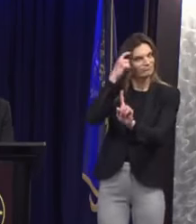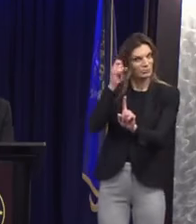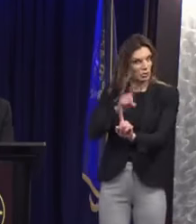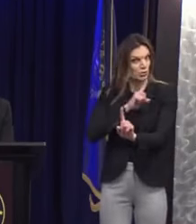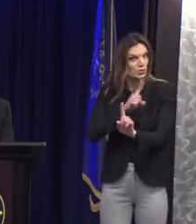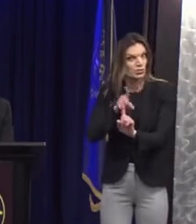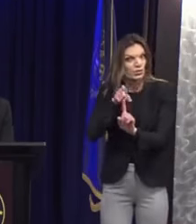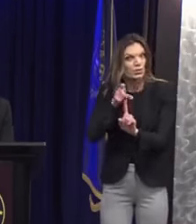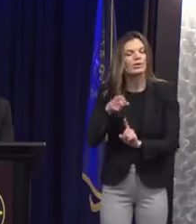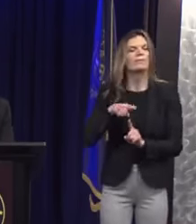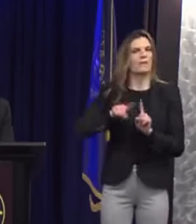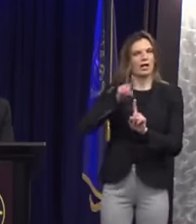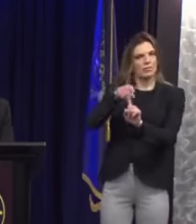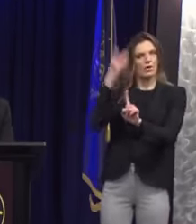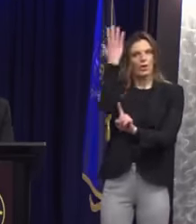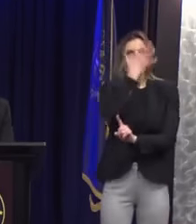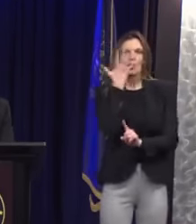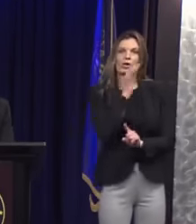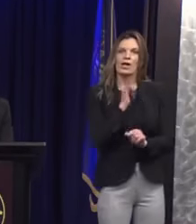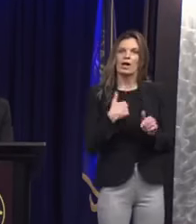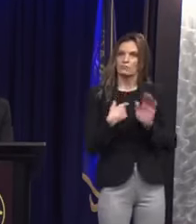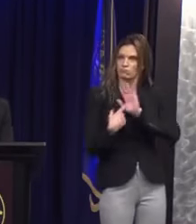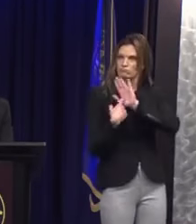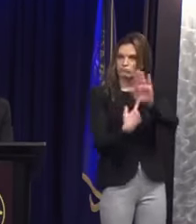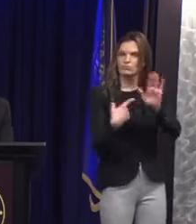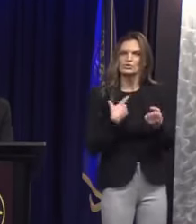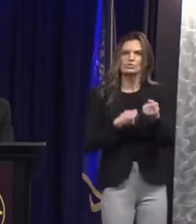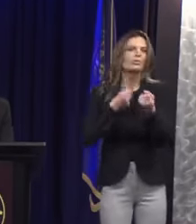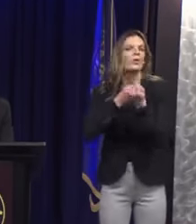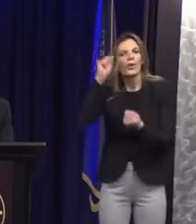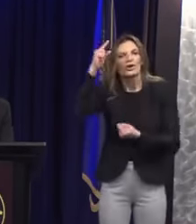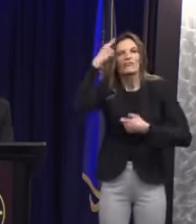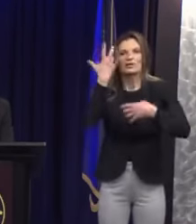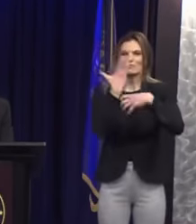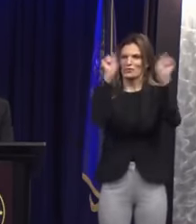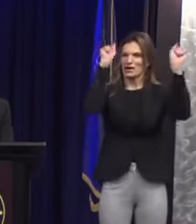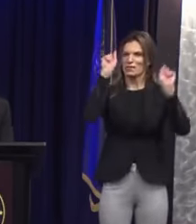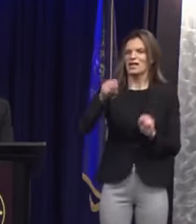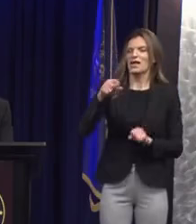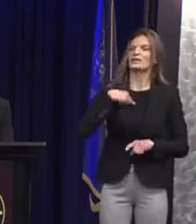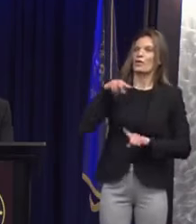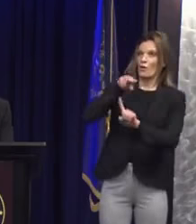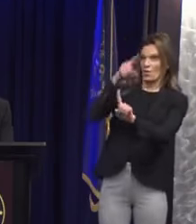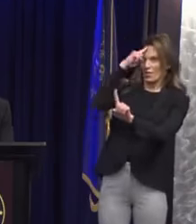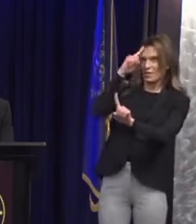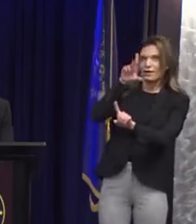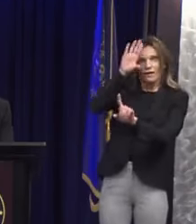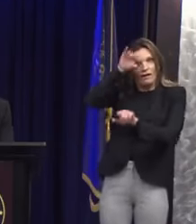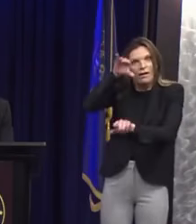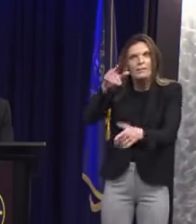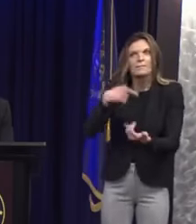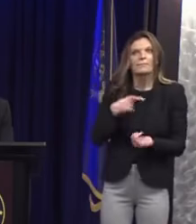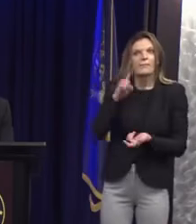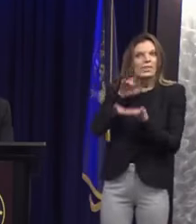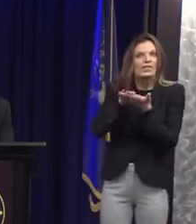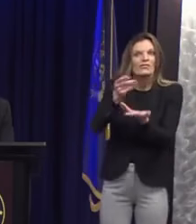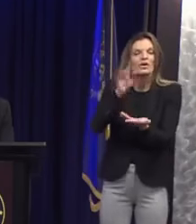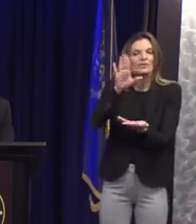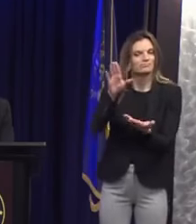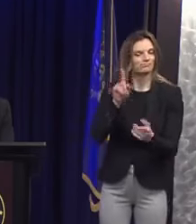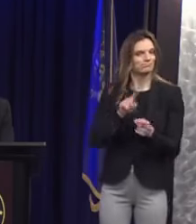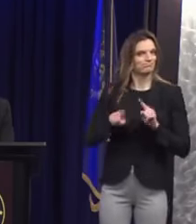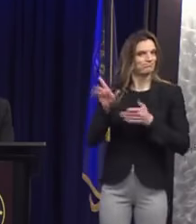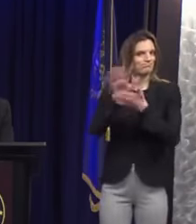as agents of the democratic process. It's clear from this investigation that some paid